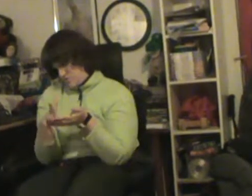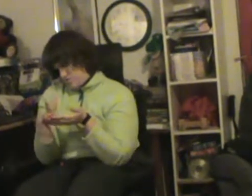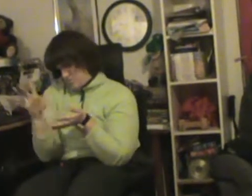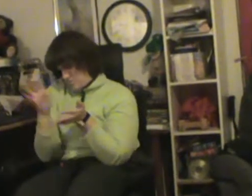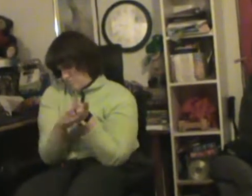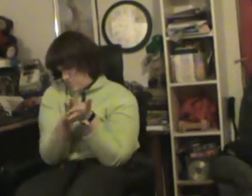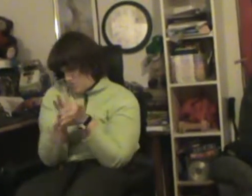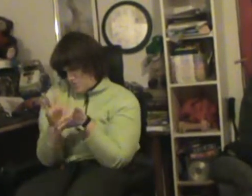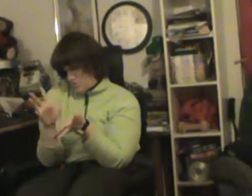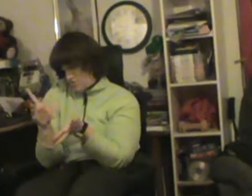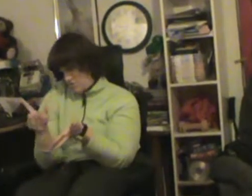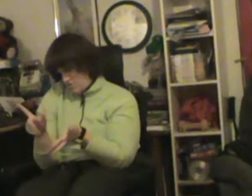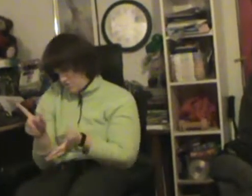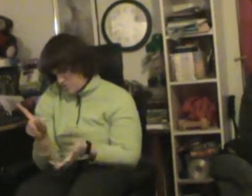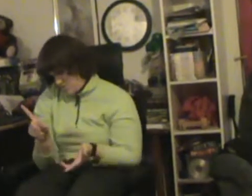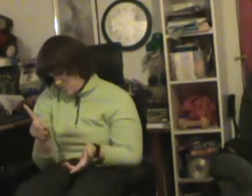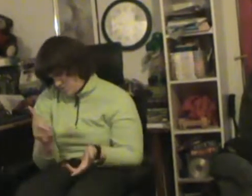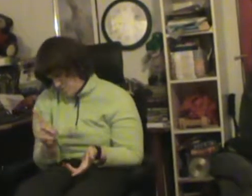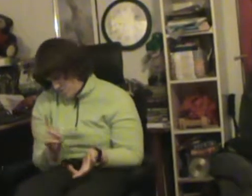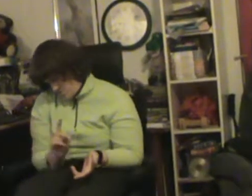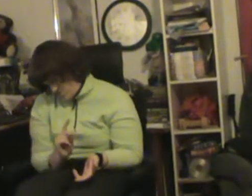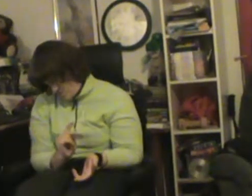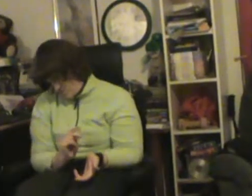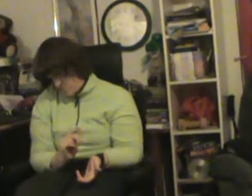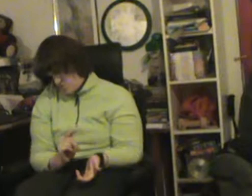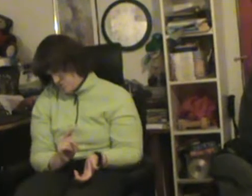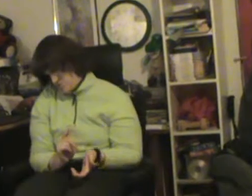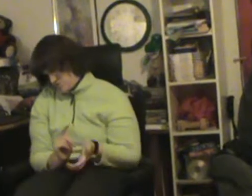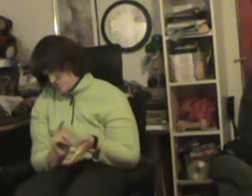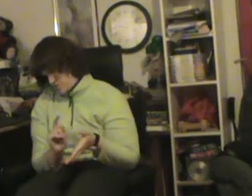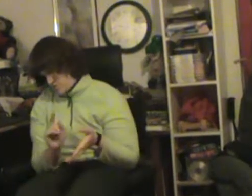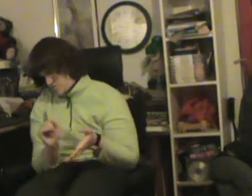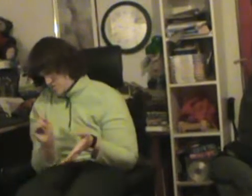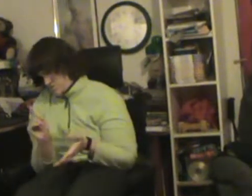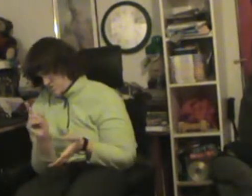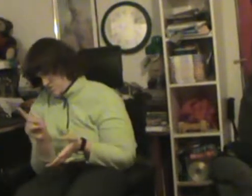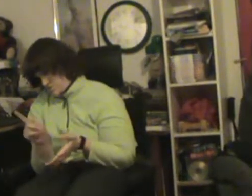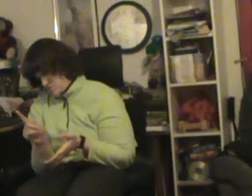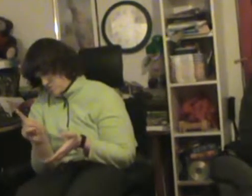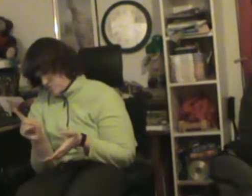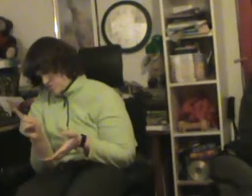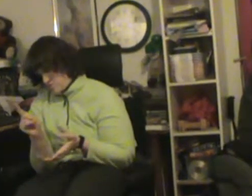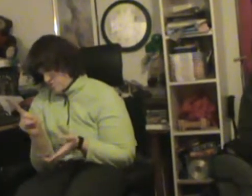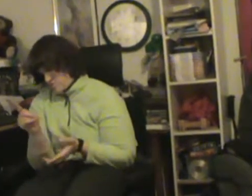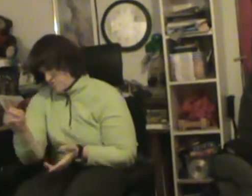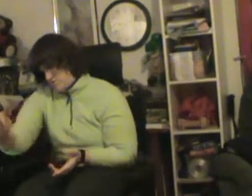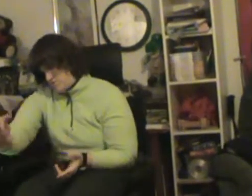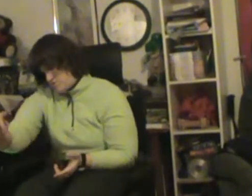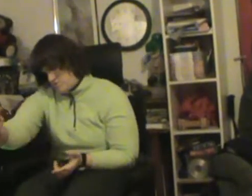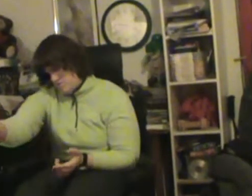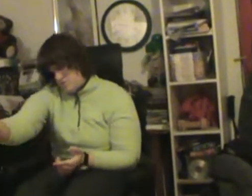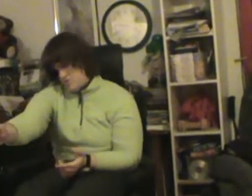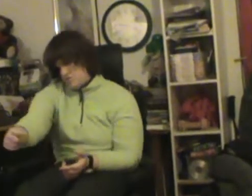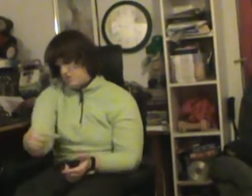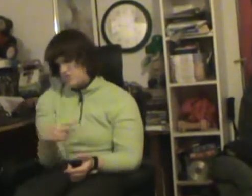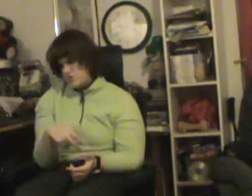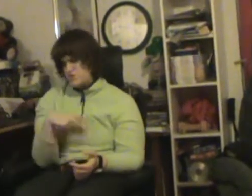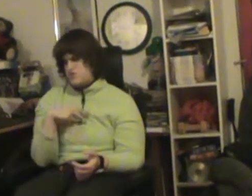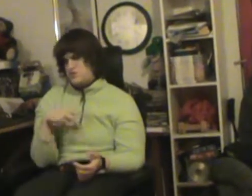what to do, but I do know we can make it through.